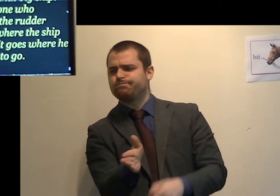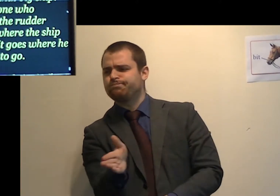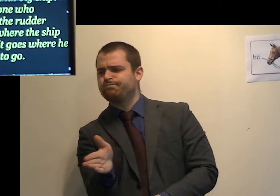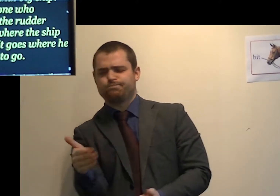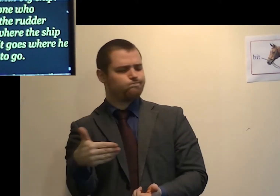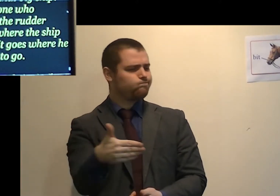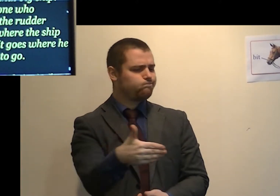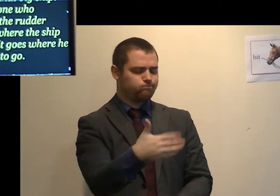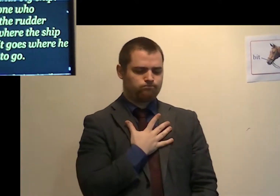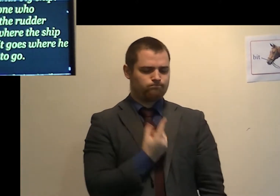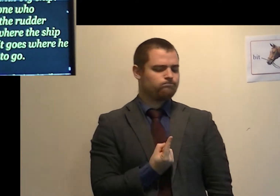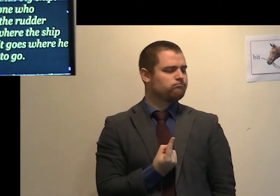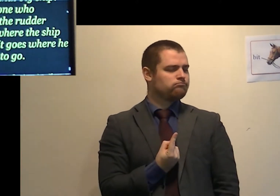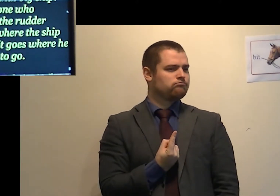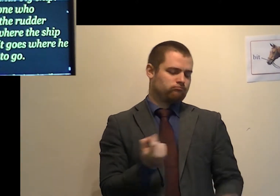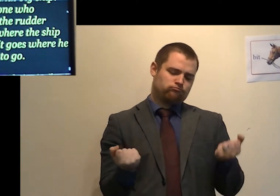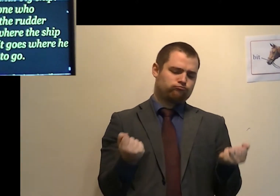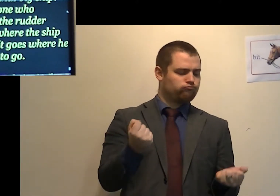where he wants it to go. Unquote.